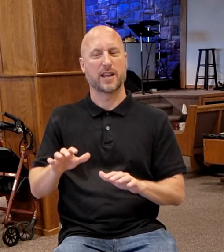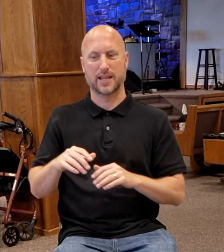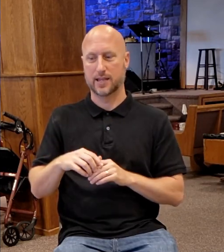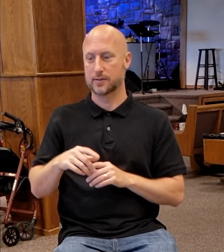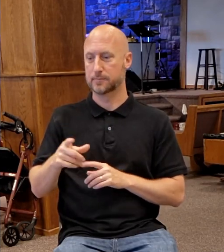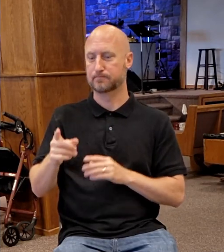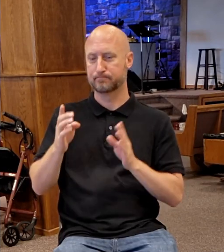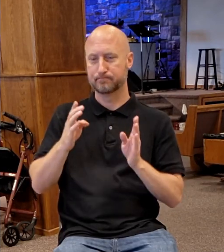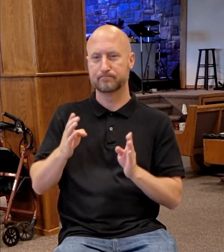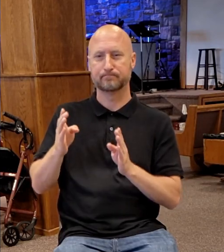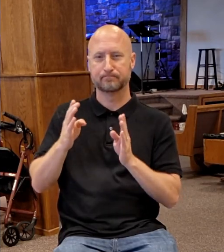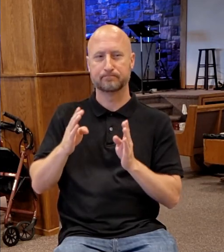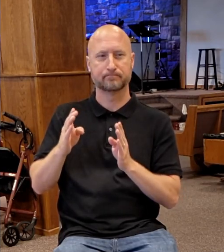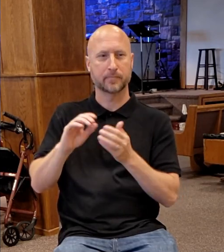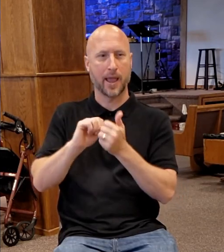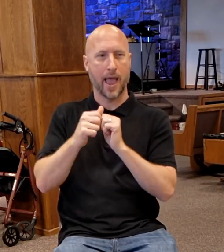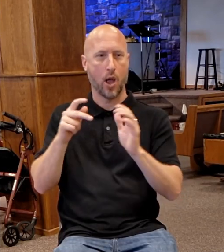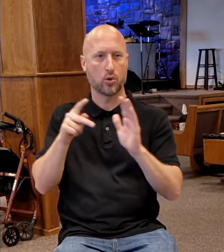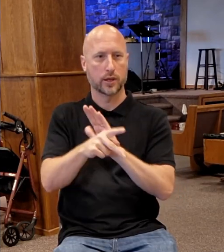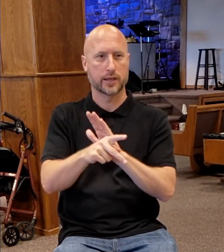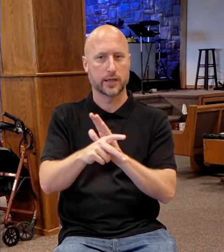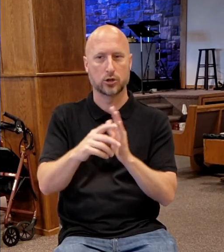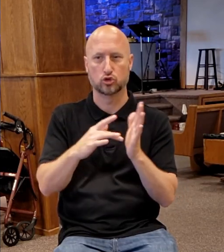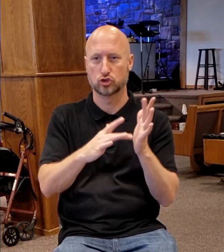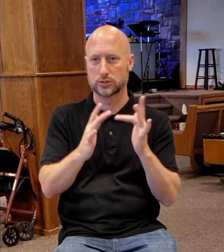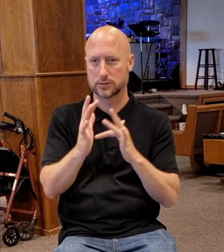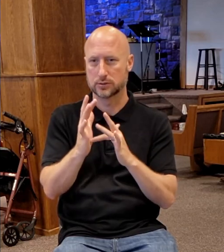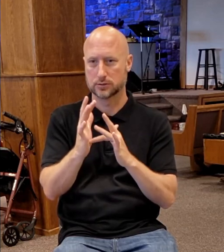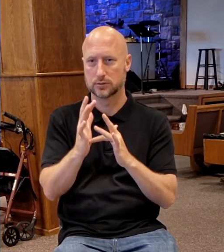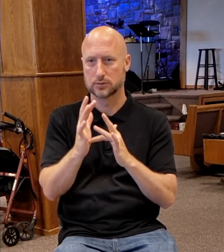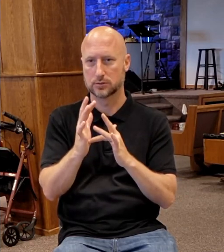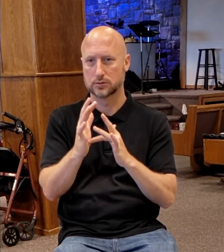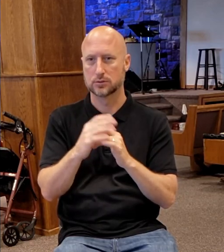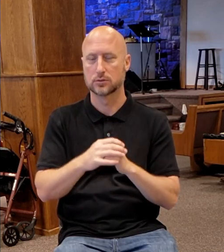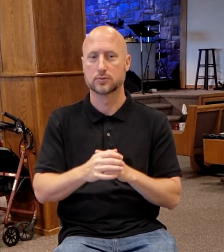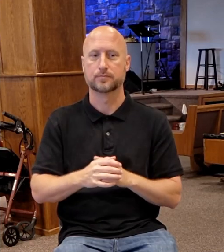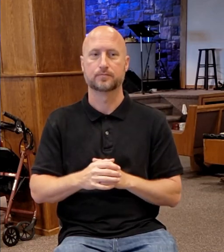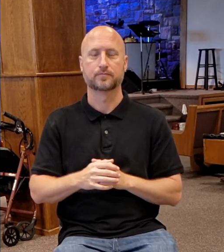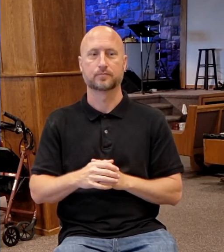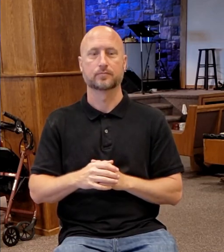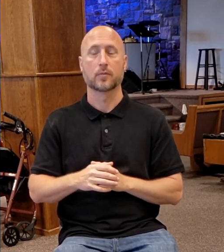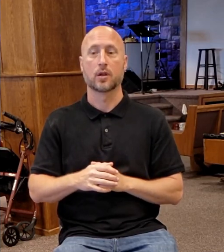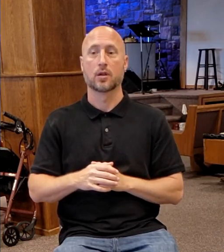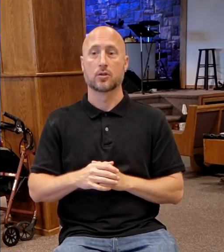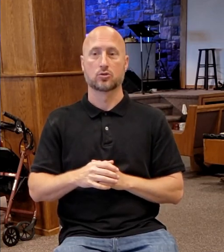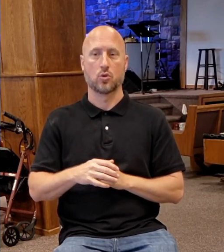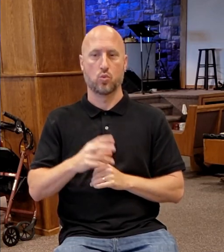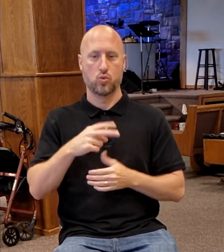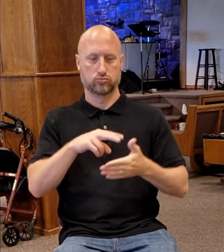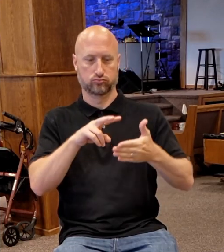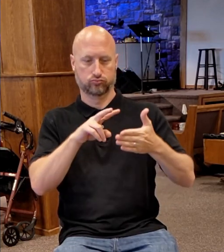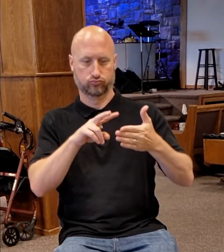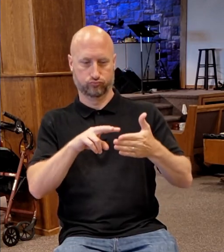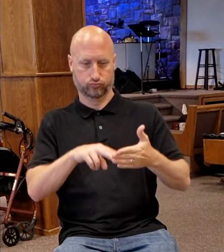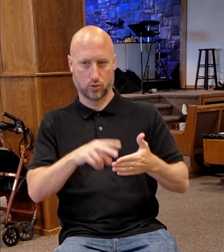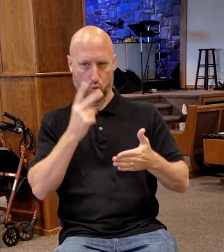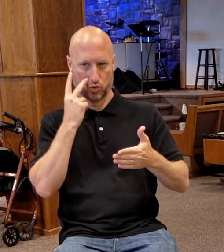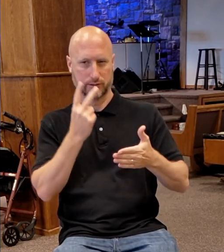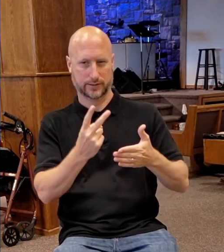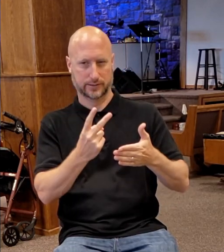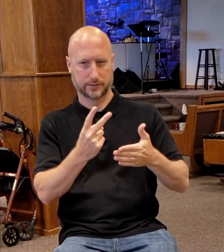you know, making their plans how they should kill him. And it had started, and we're going to hear about it in this chapter as we move forward.